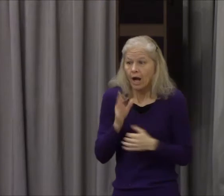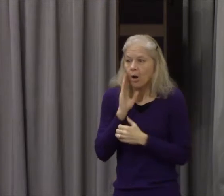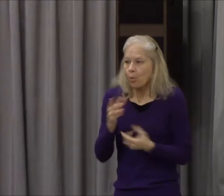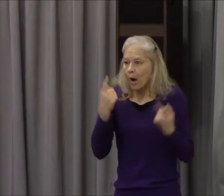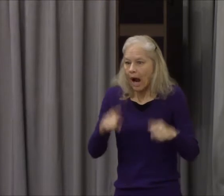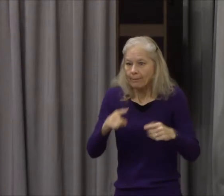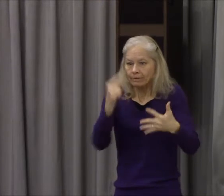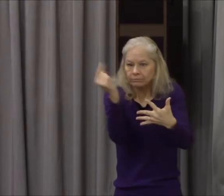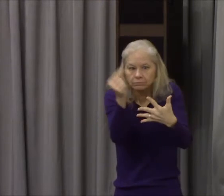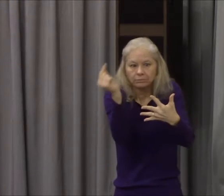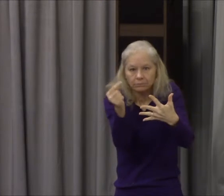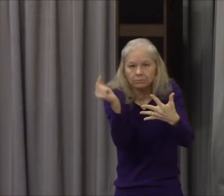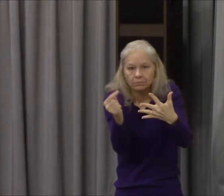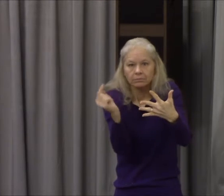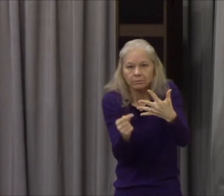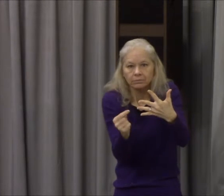Most things we fear never happen.